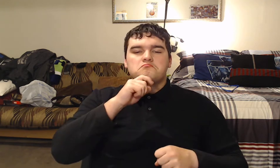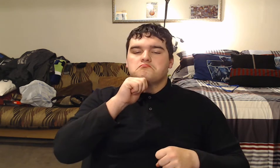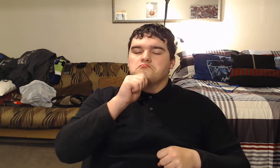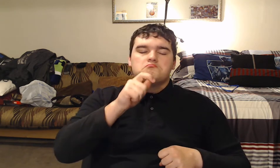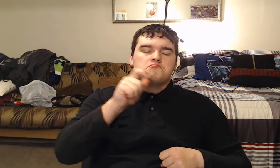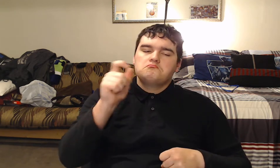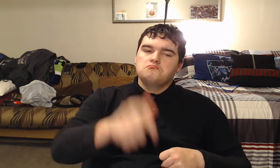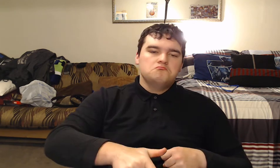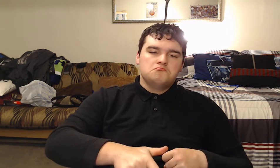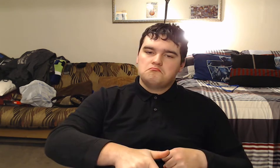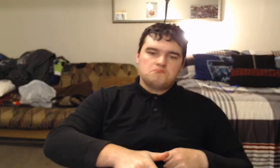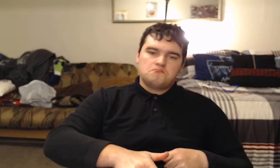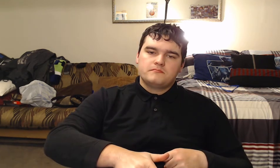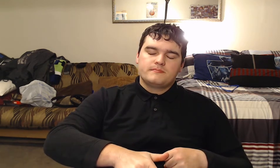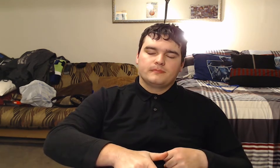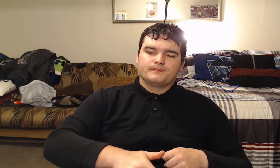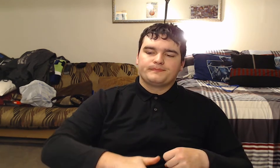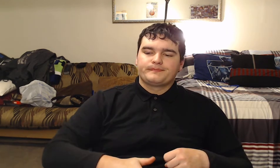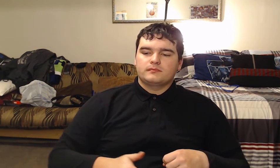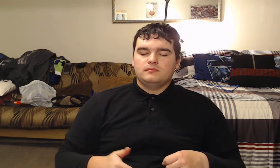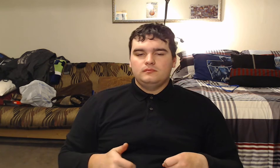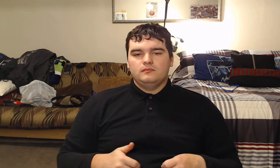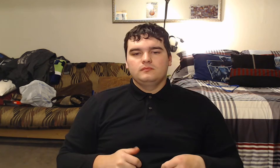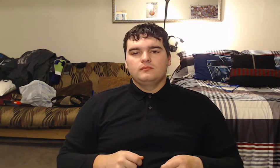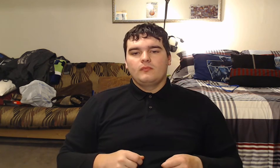All he needed was a little bit of their blood.